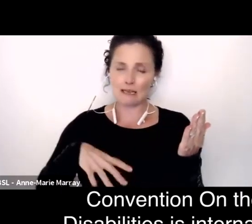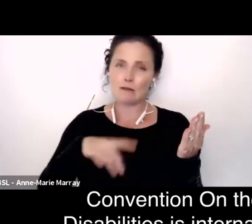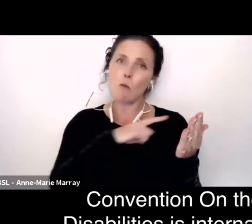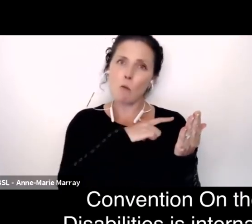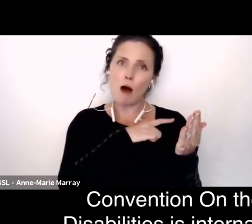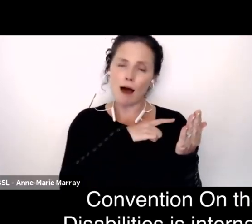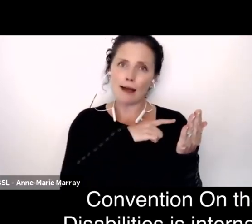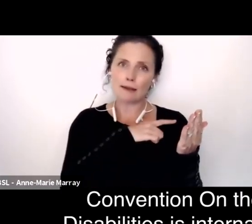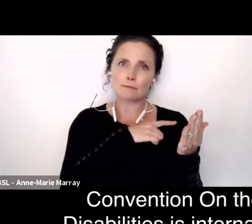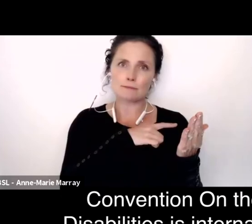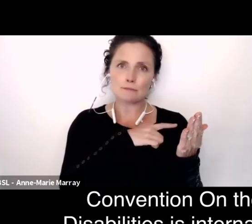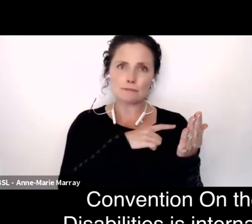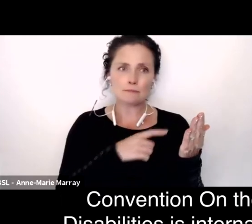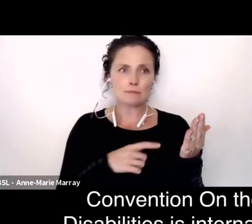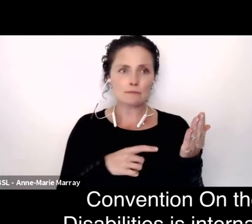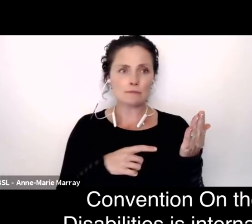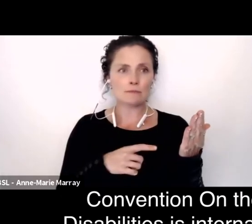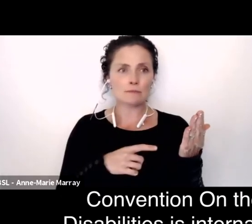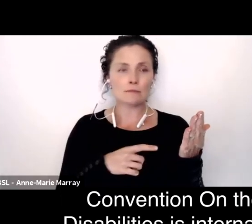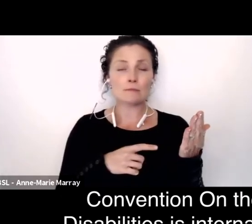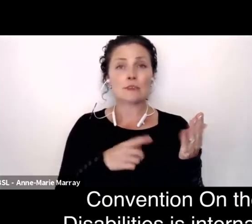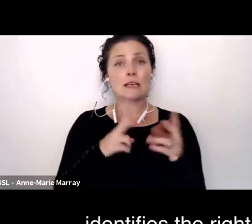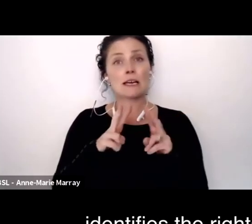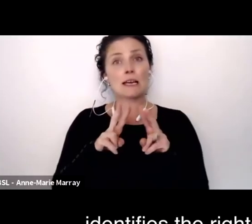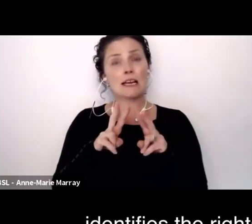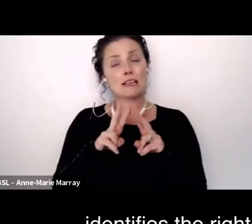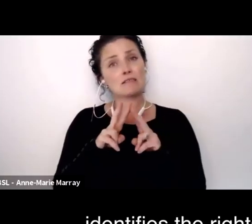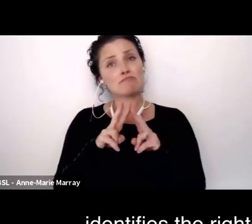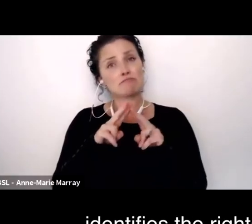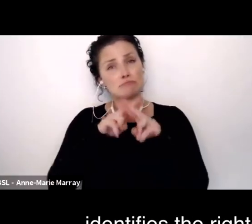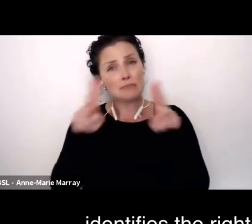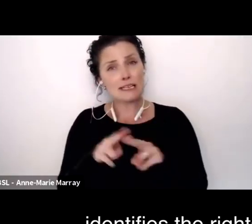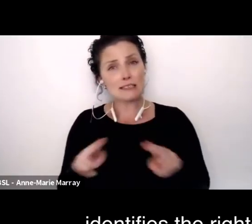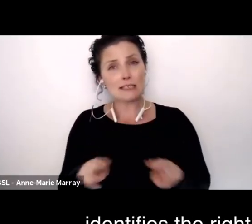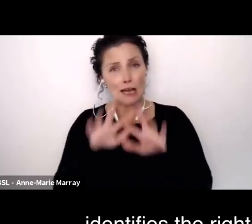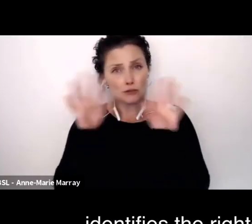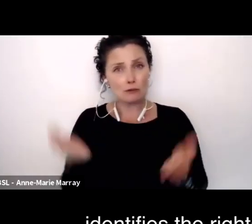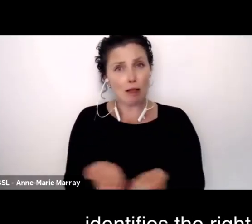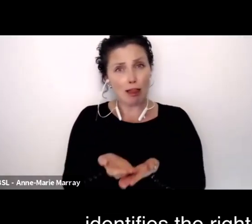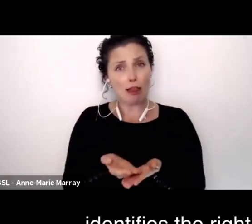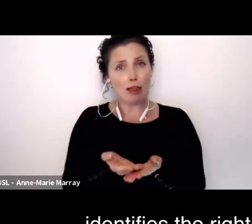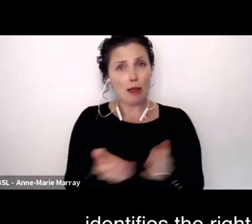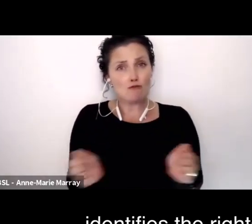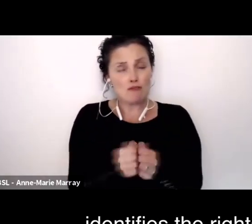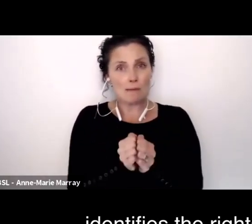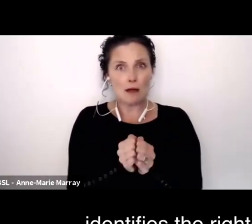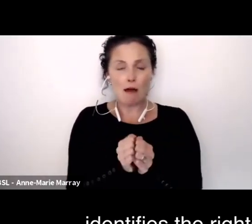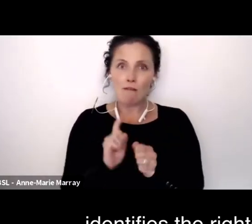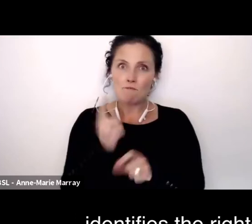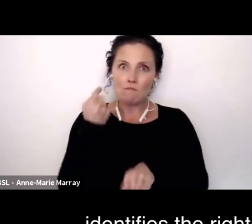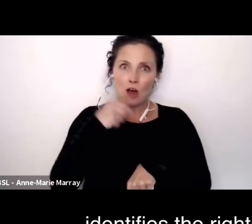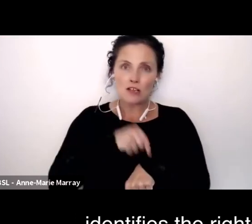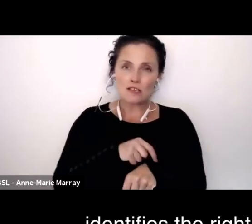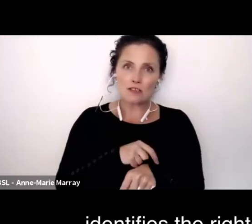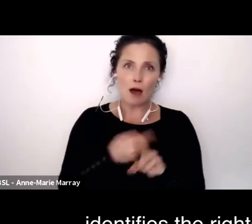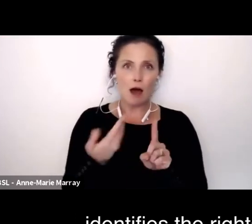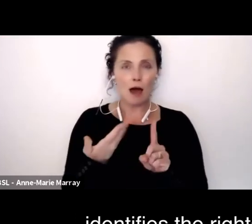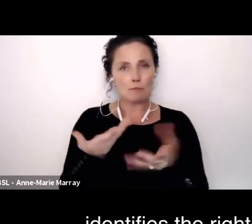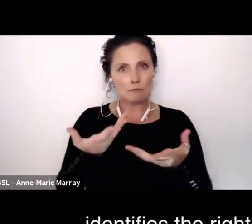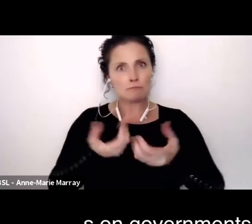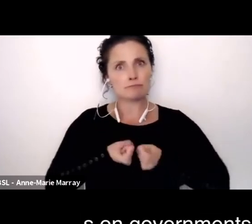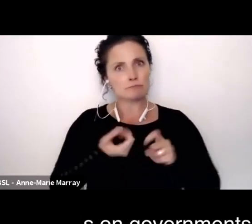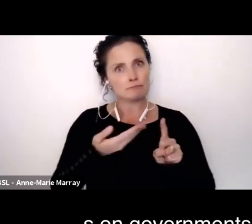with Disabilities is an international treaty which, for the first time, identifies the rights of disabled people